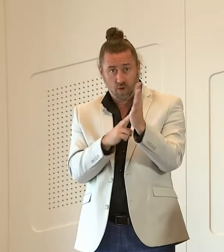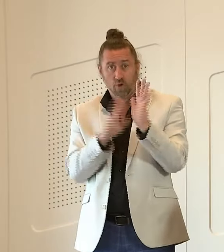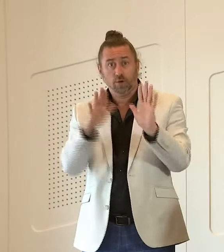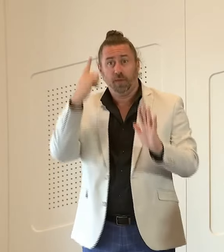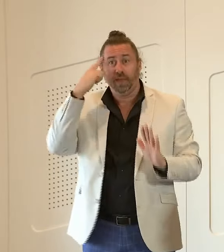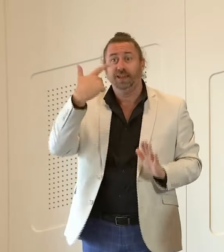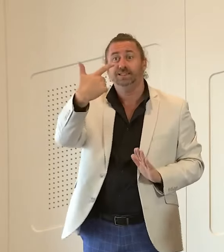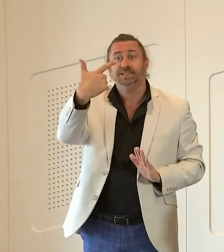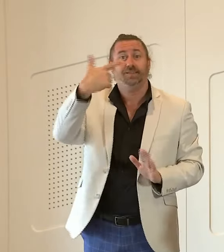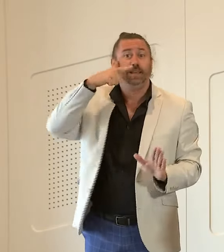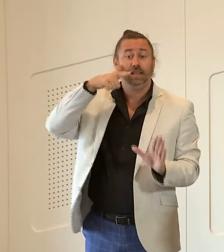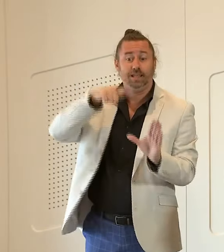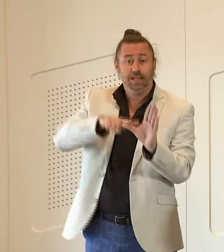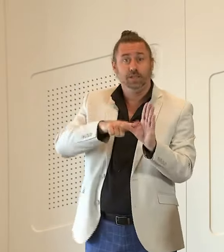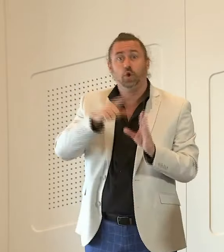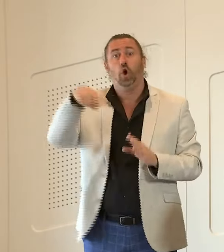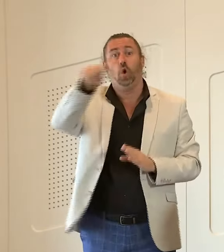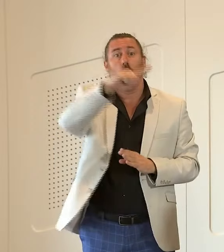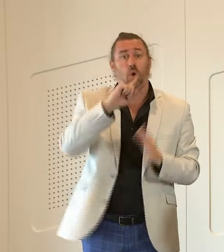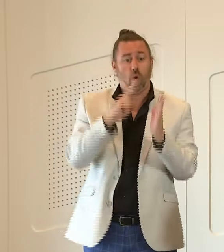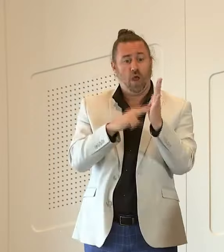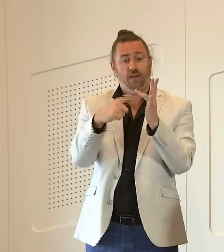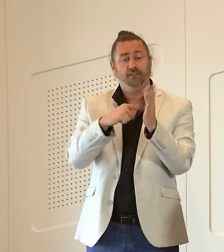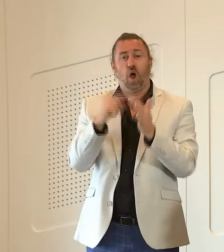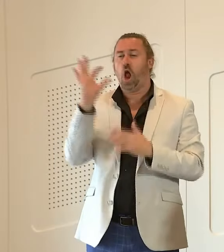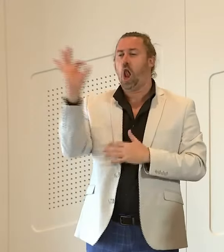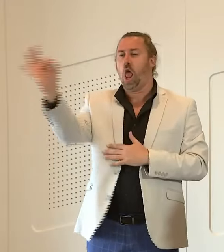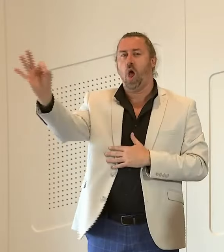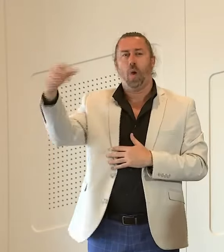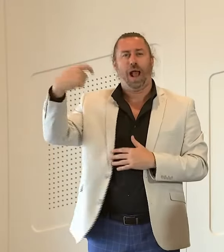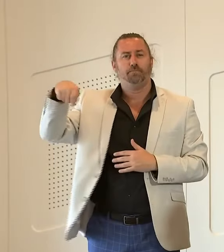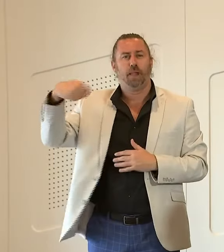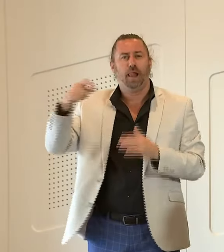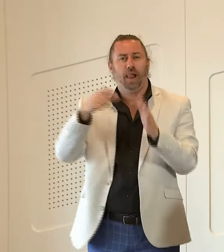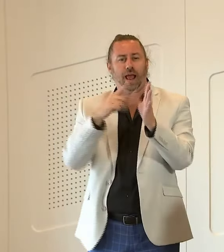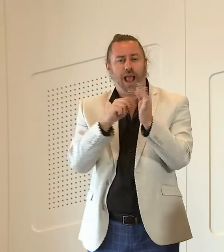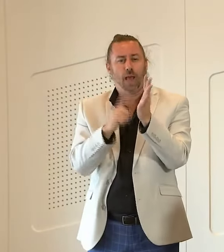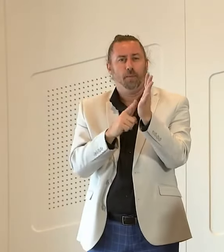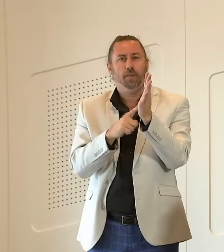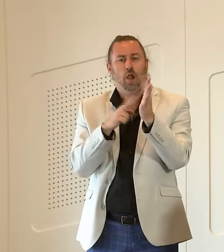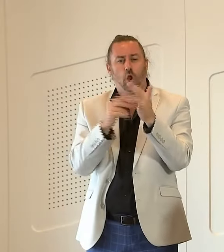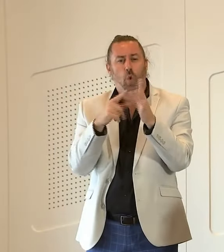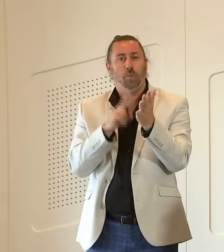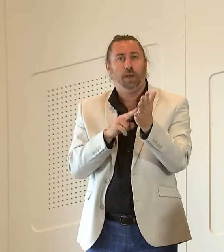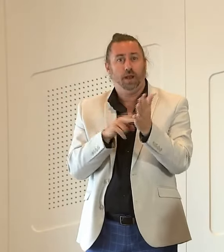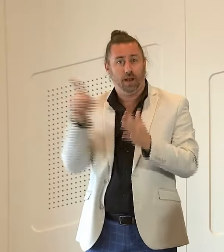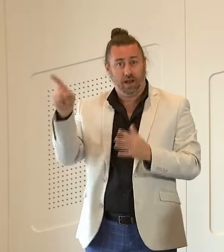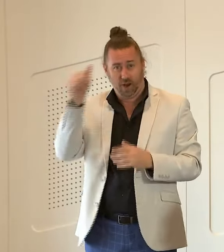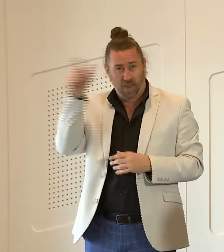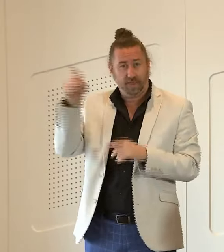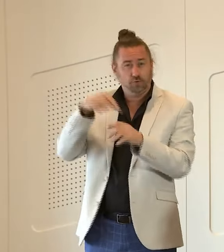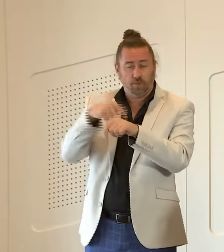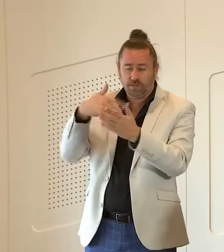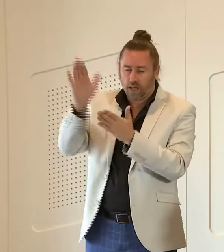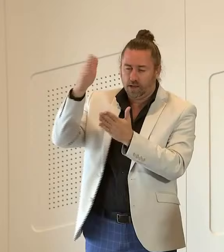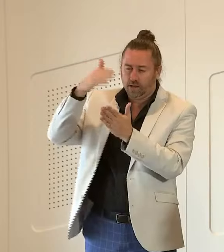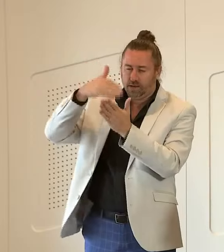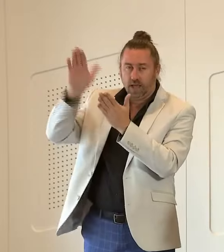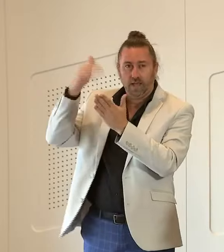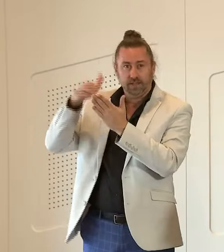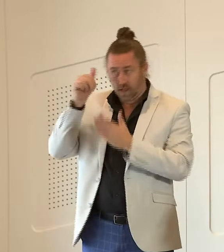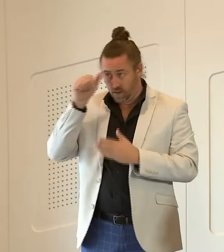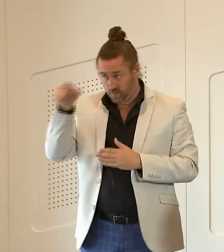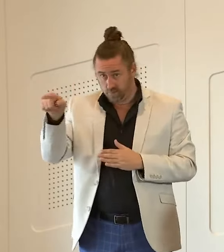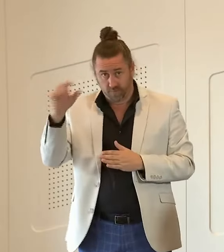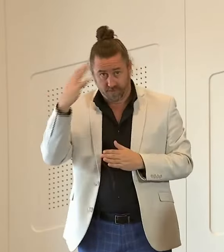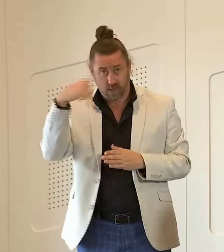the people of this state said no to campbell newman said no to campbell newman and david chris of fully was part of that government they sat around let me be